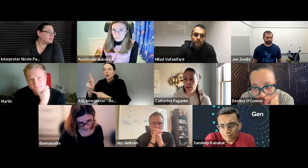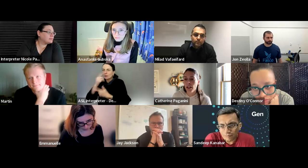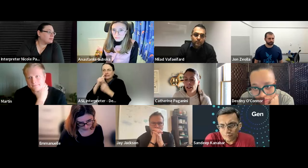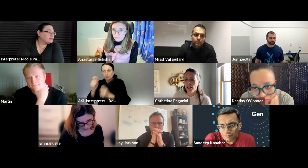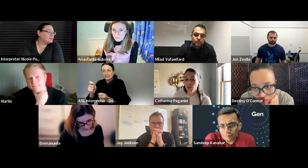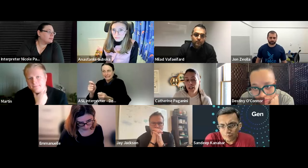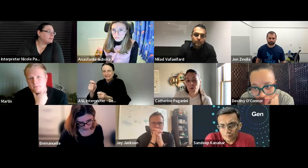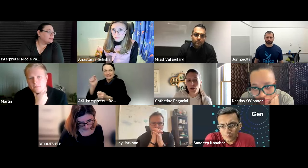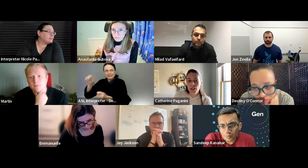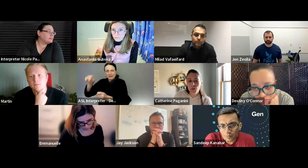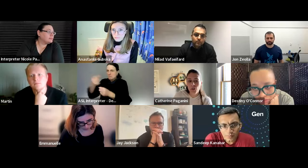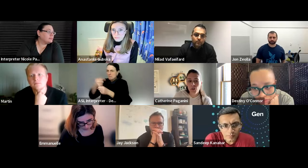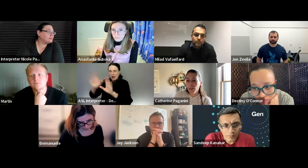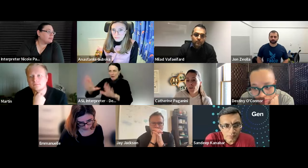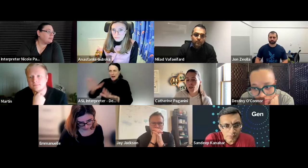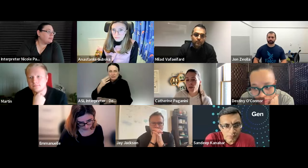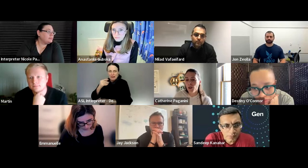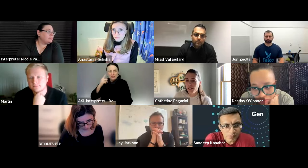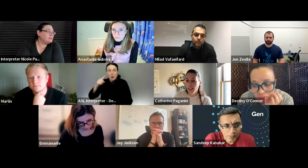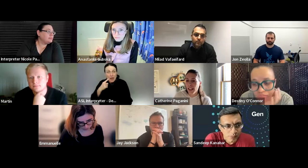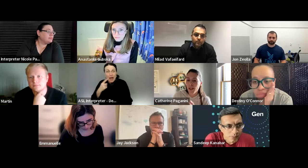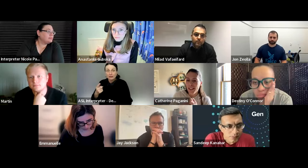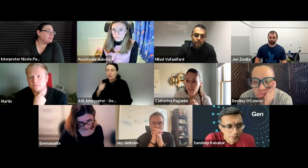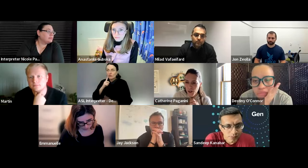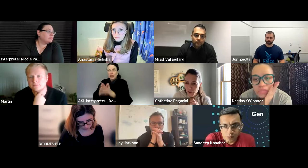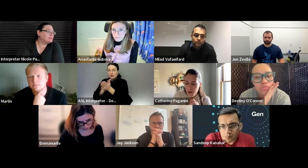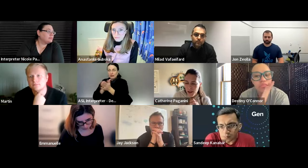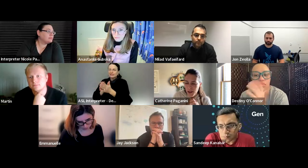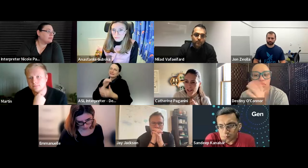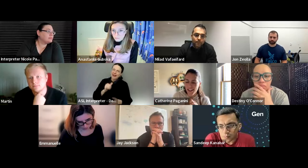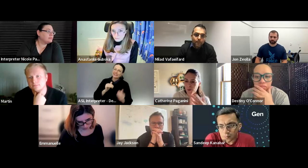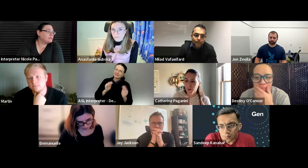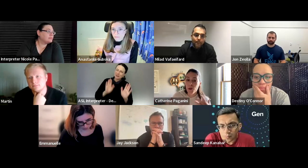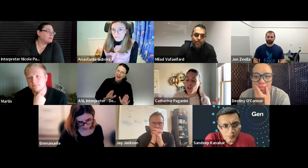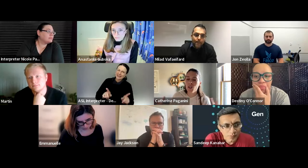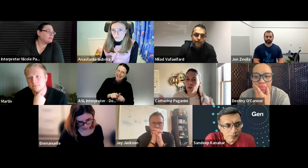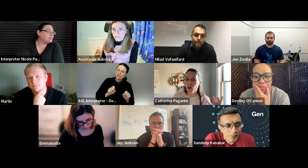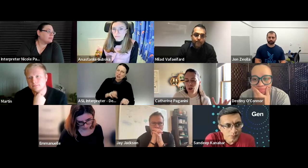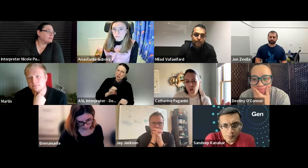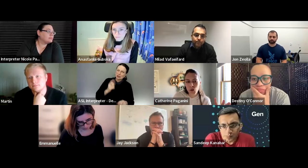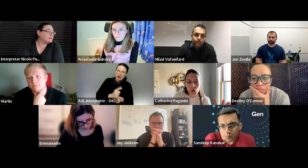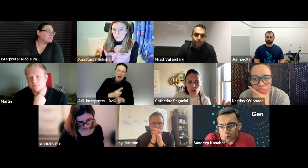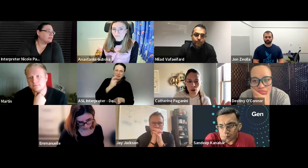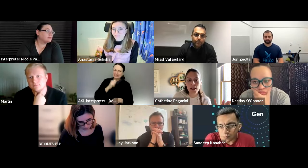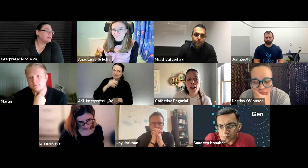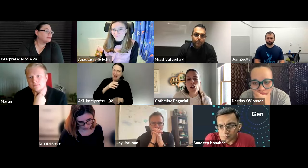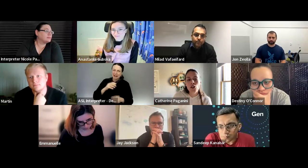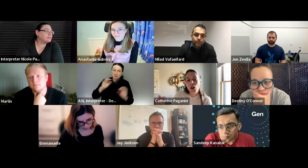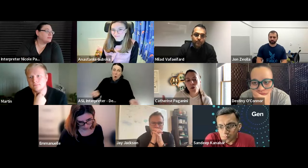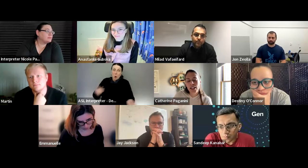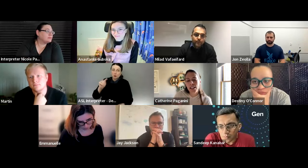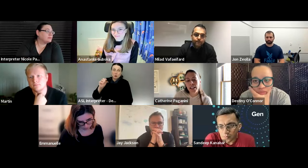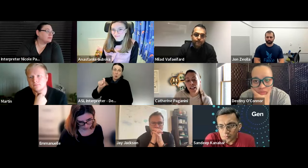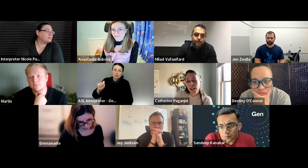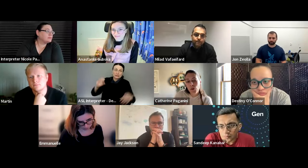in making this a great experience for milat of course it wasn't as great as it could have been because like there was there are no tools right